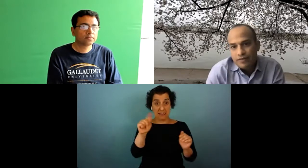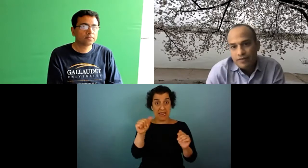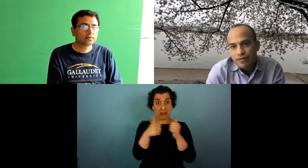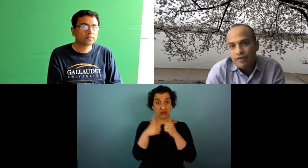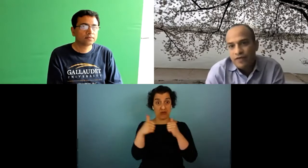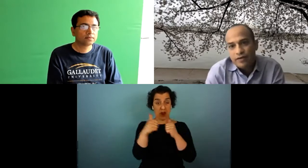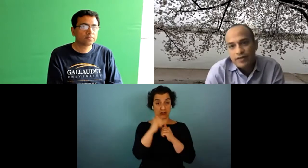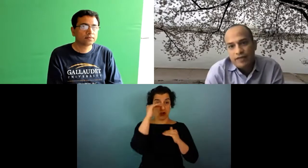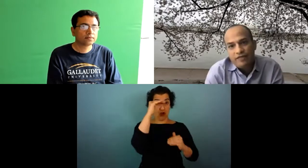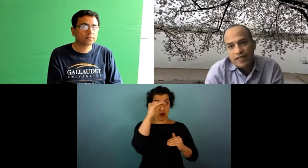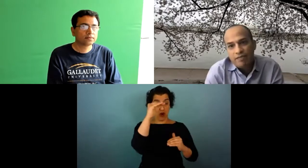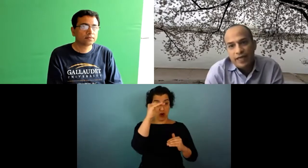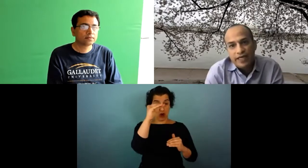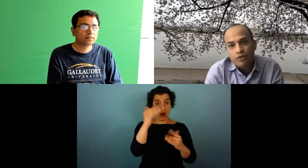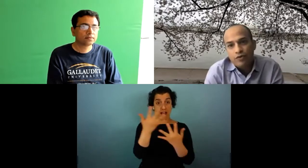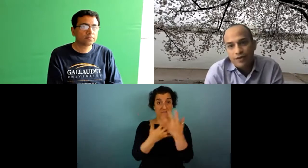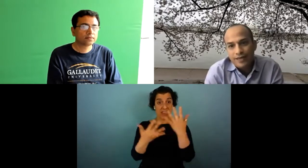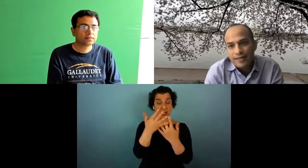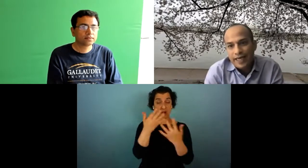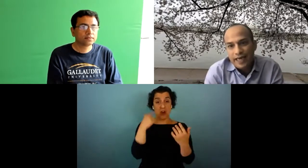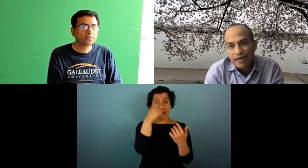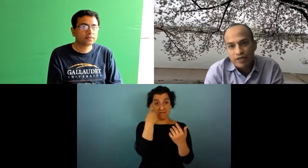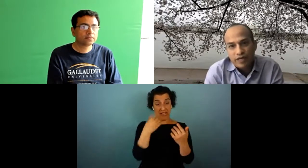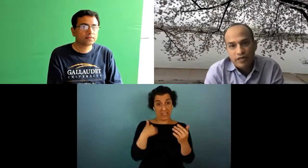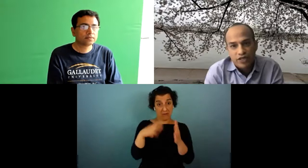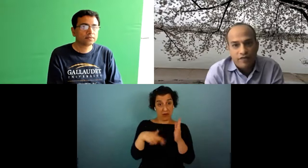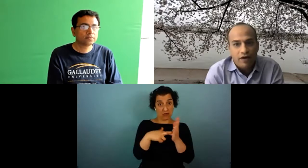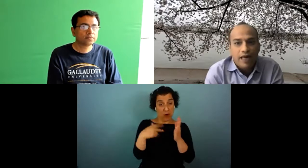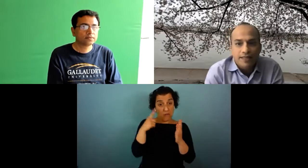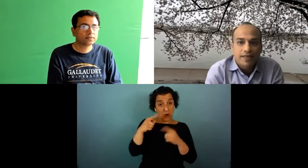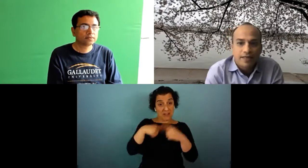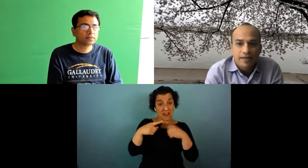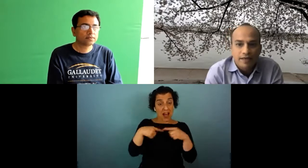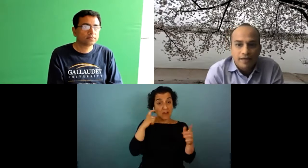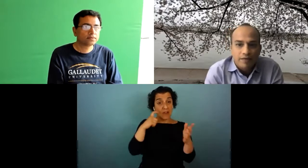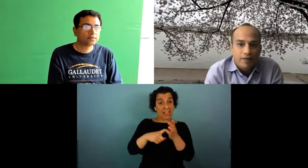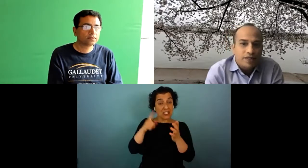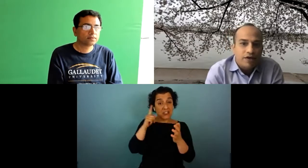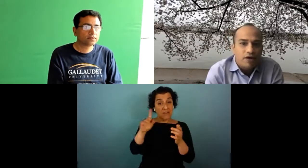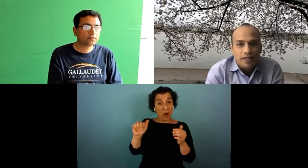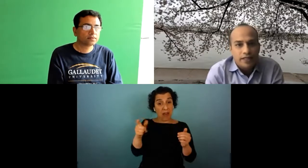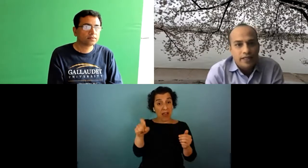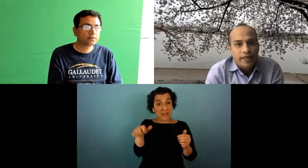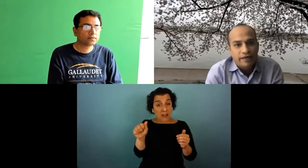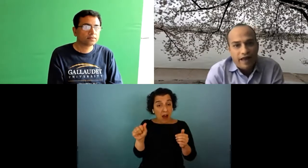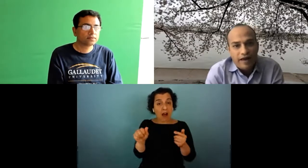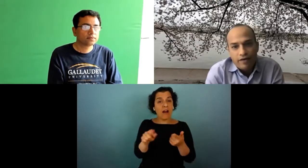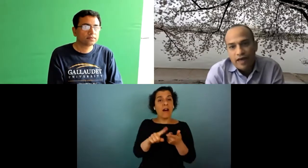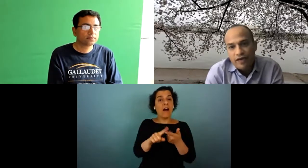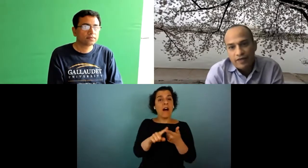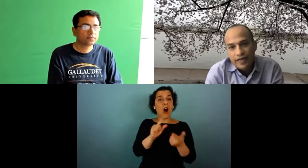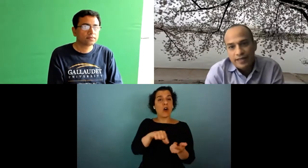do the fingers and face play any role in sign language recognition for alexa what is the quality and